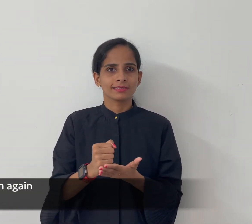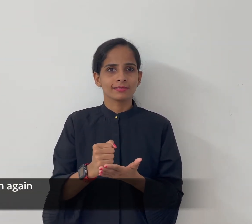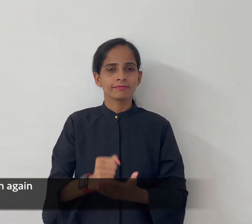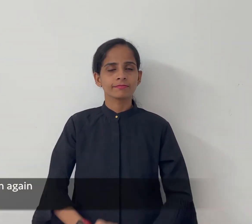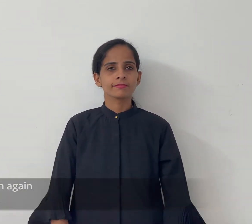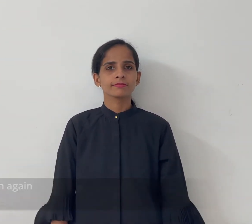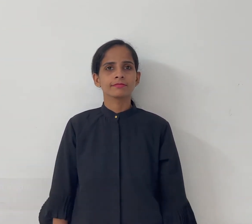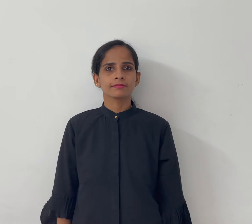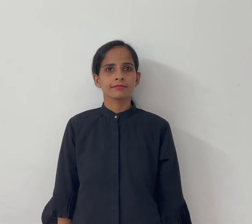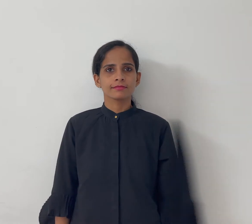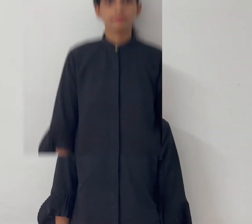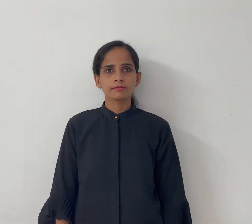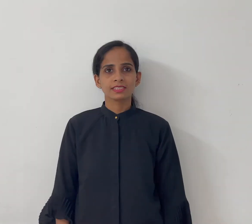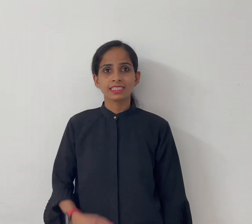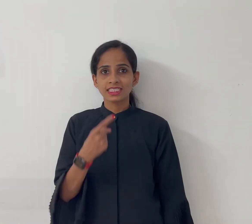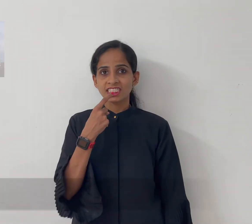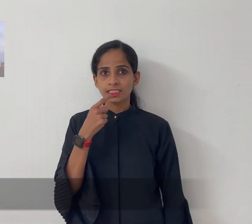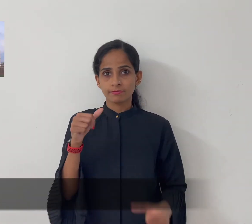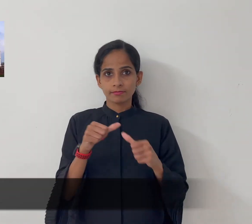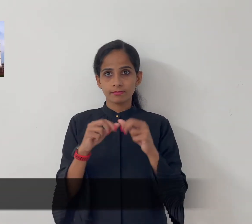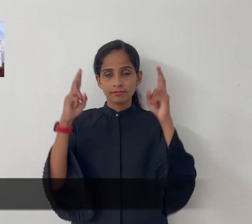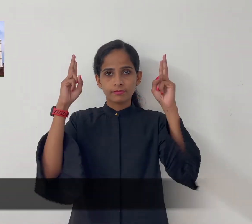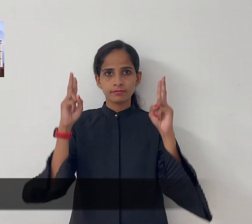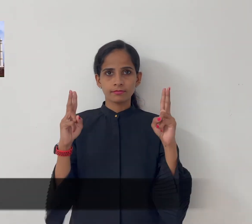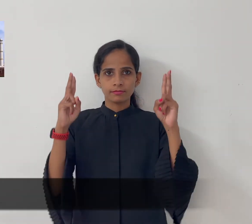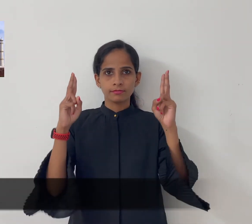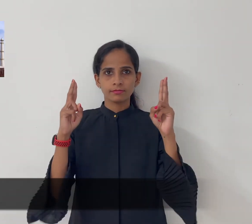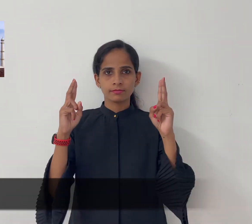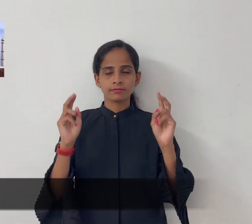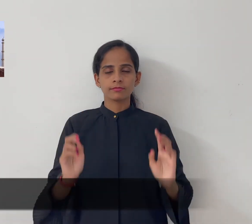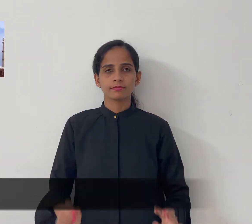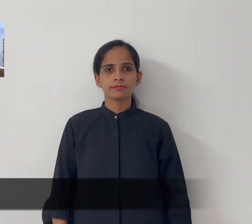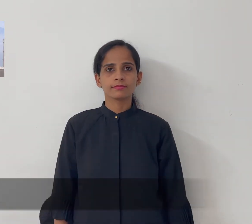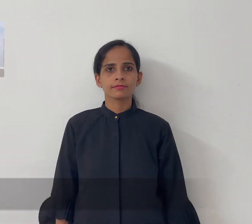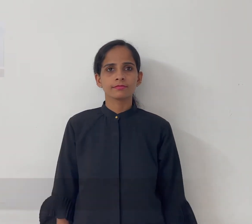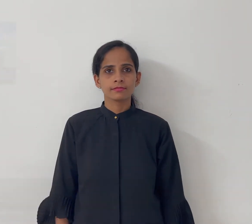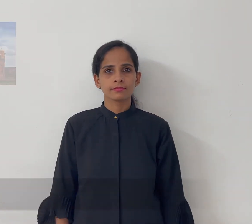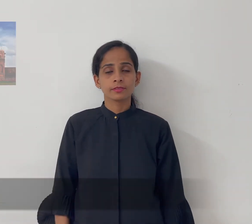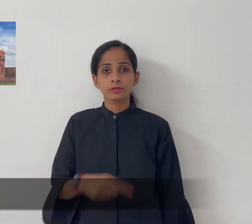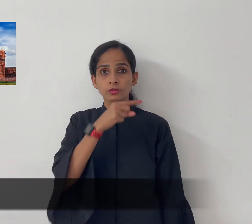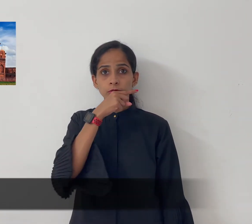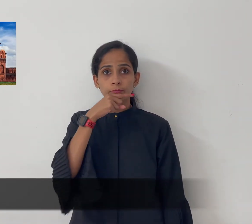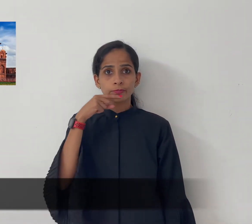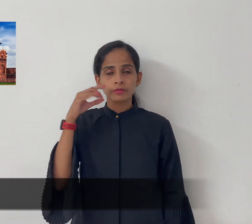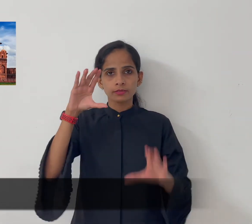Taj Mahal Red Fort